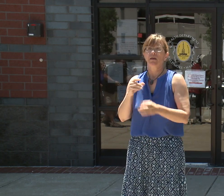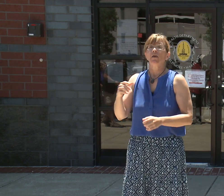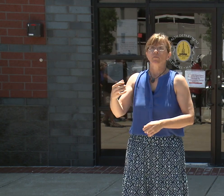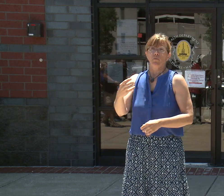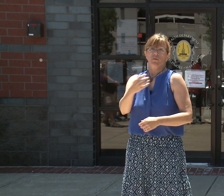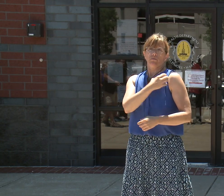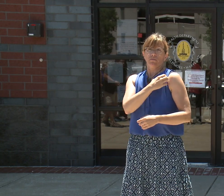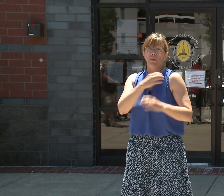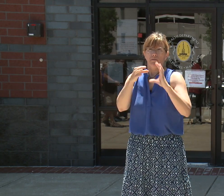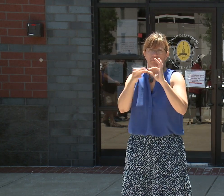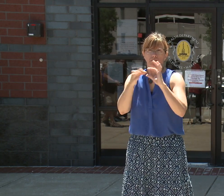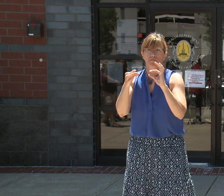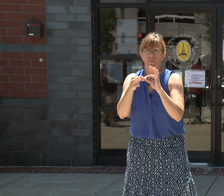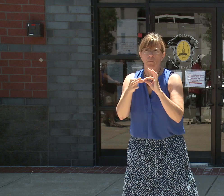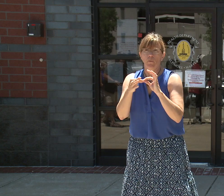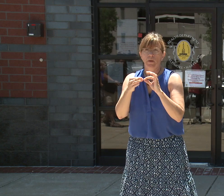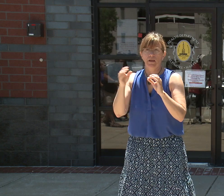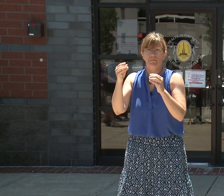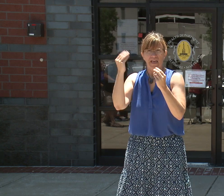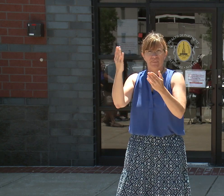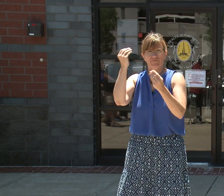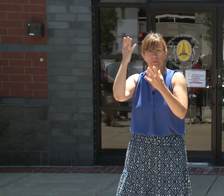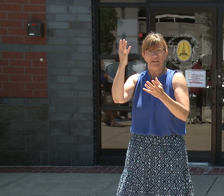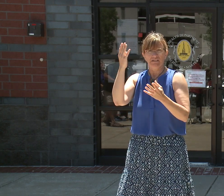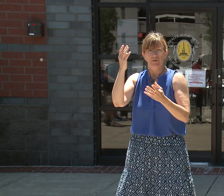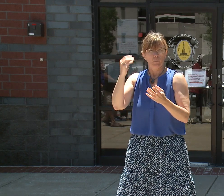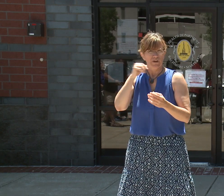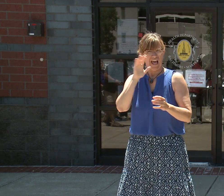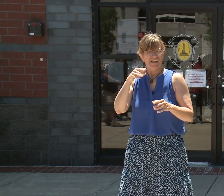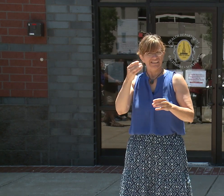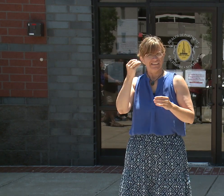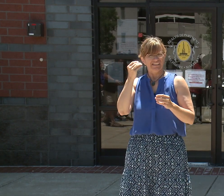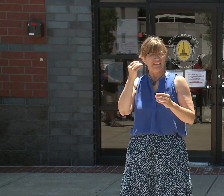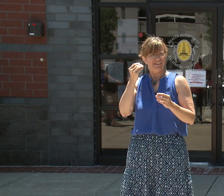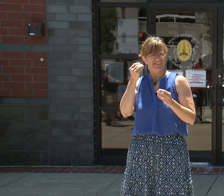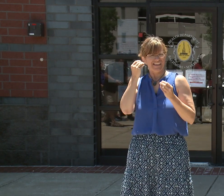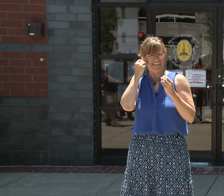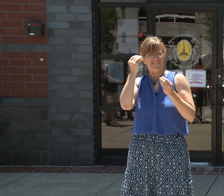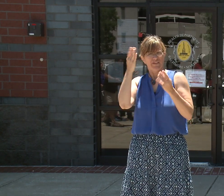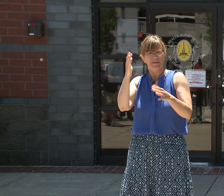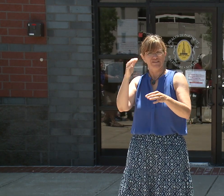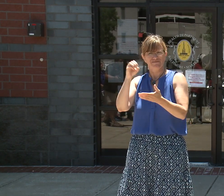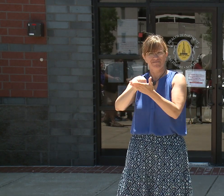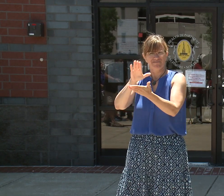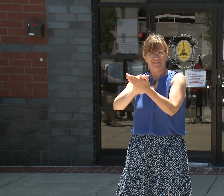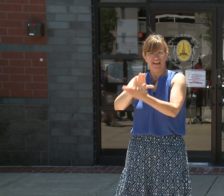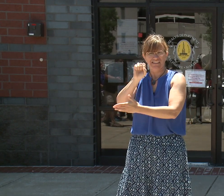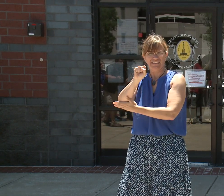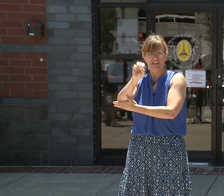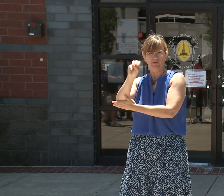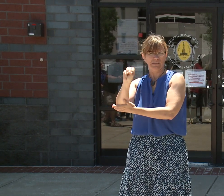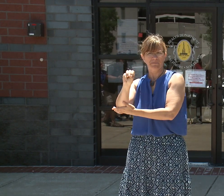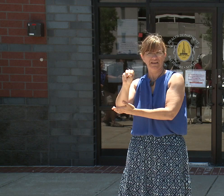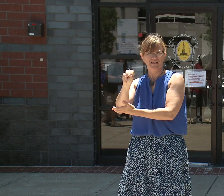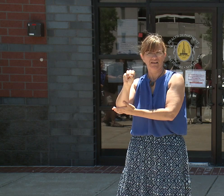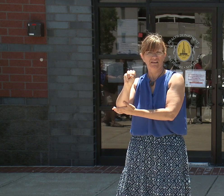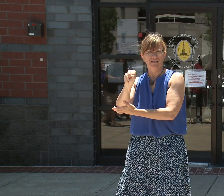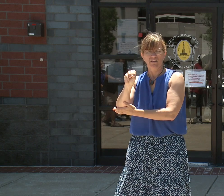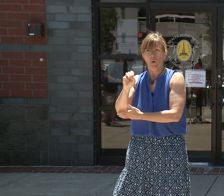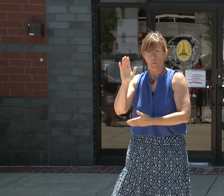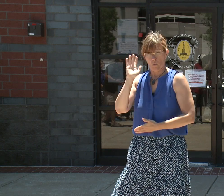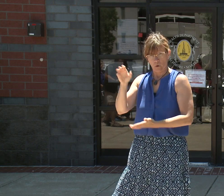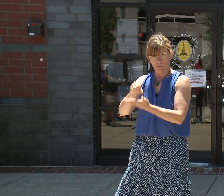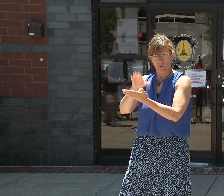was released. We haven't seen it on social media. Can we be providing that to the media about that group of individuals? Yes, we will. Where is it currently?